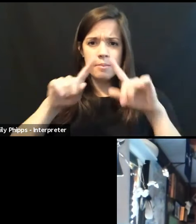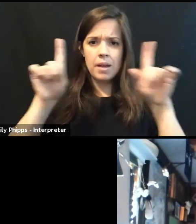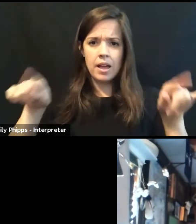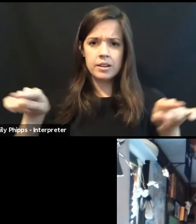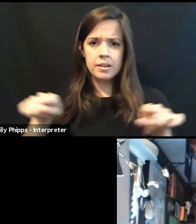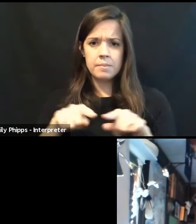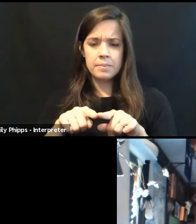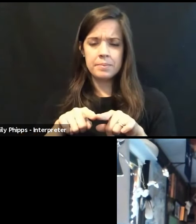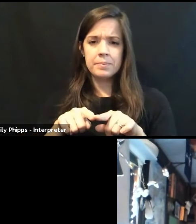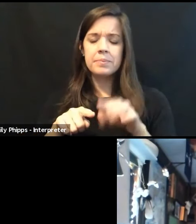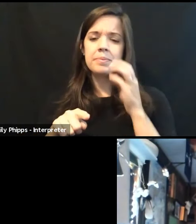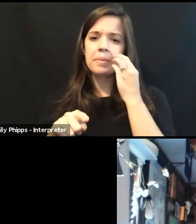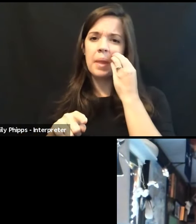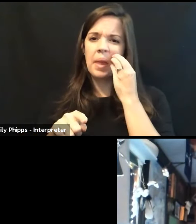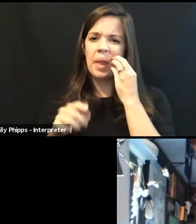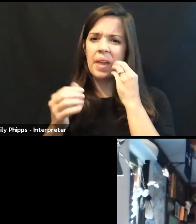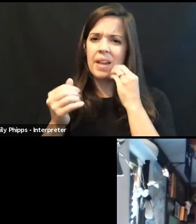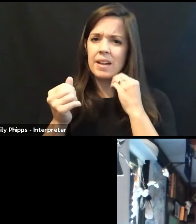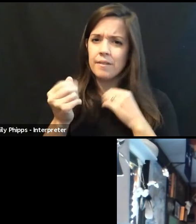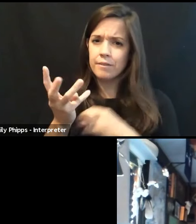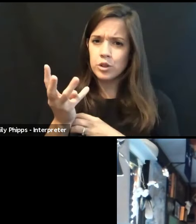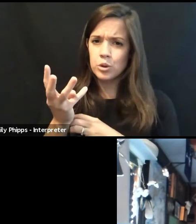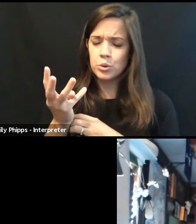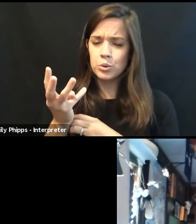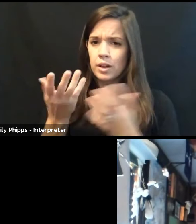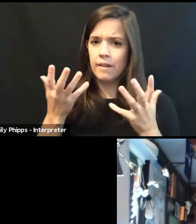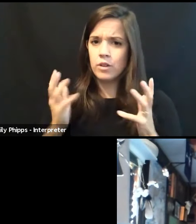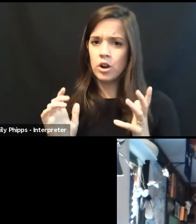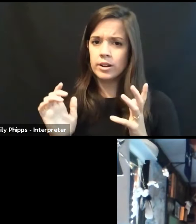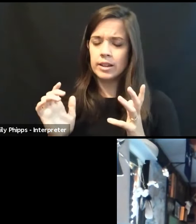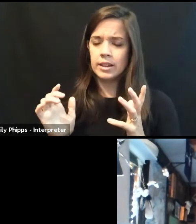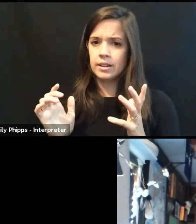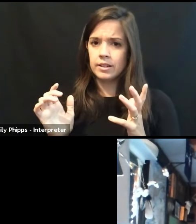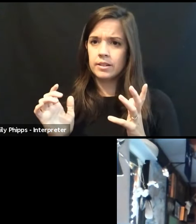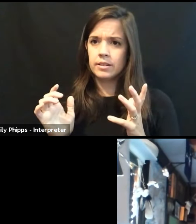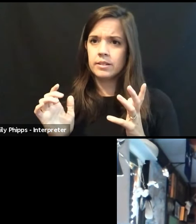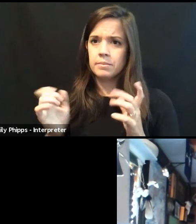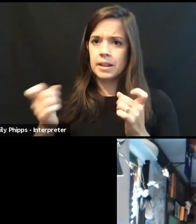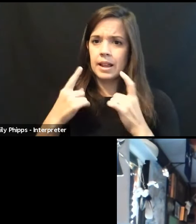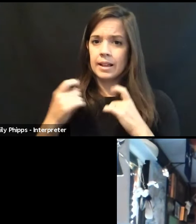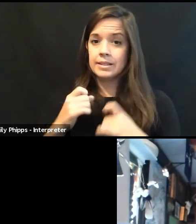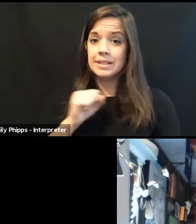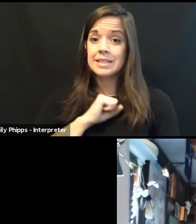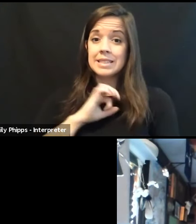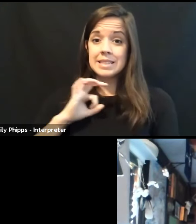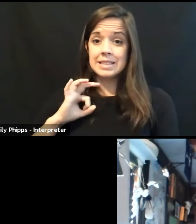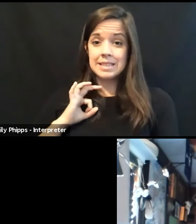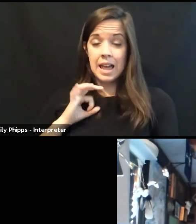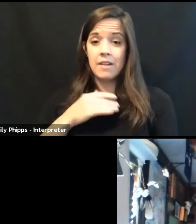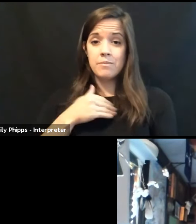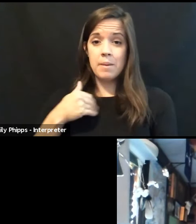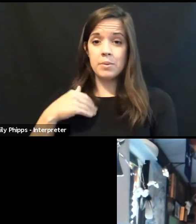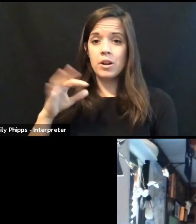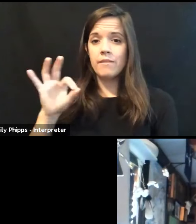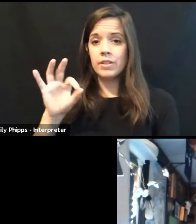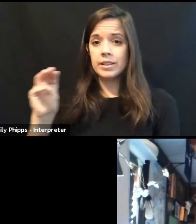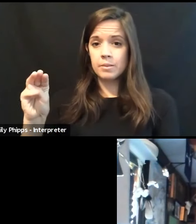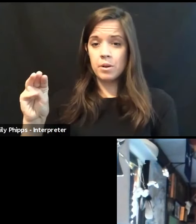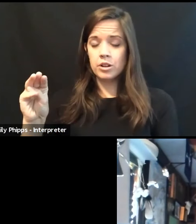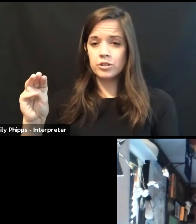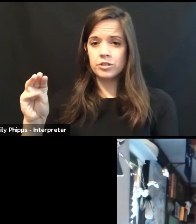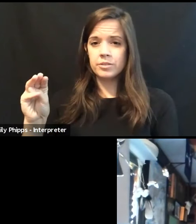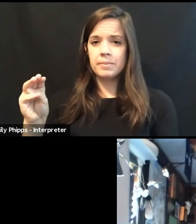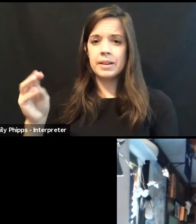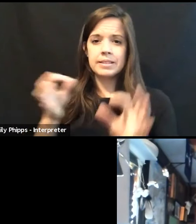We have a couple that have come in already. A staff member at Franklin and Marshall makes a